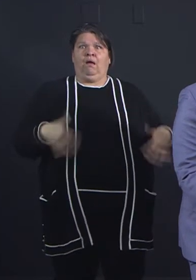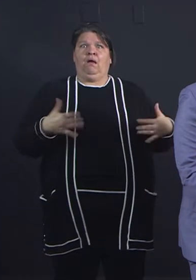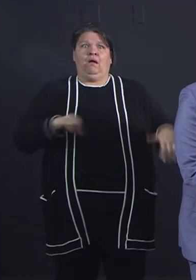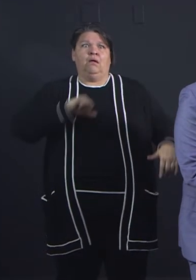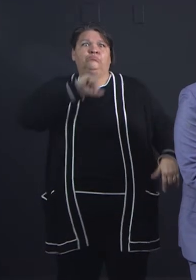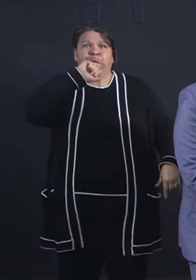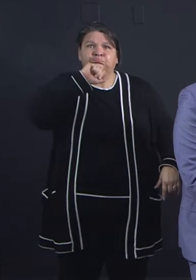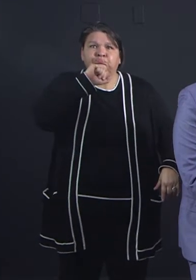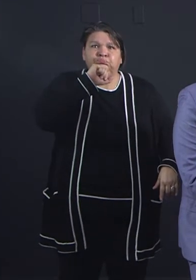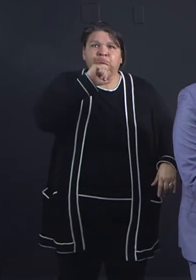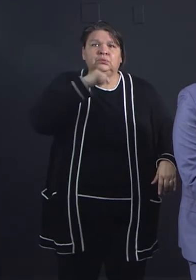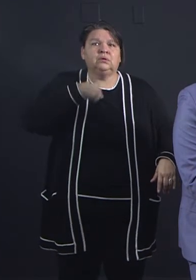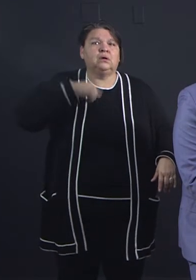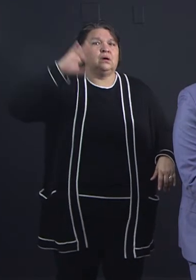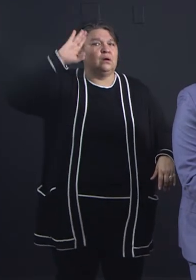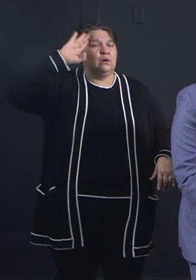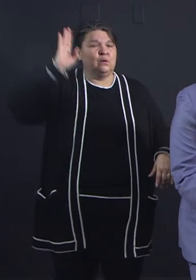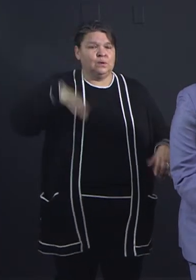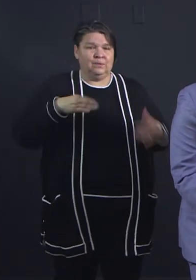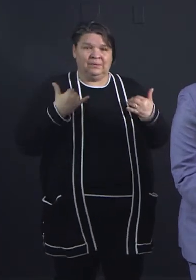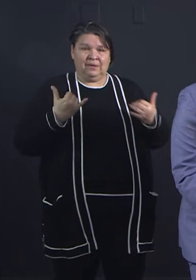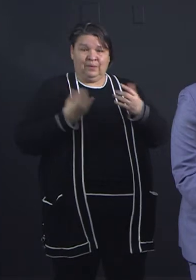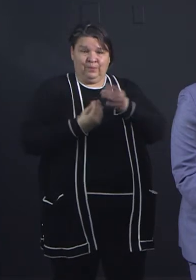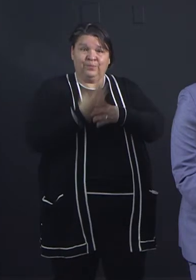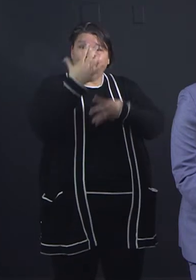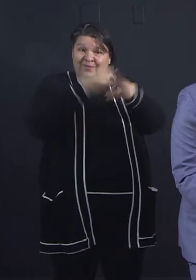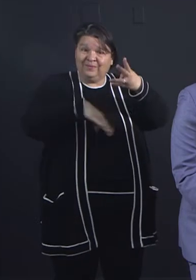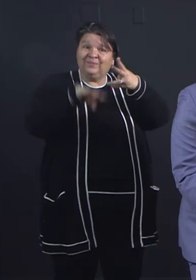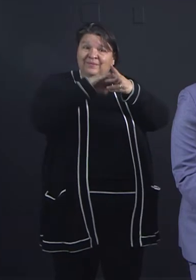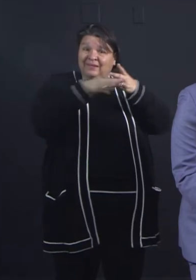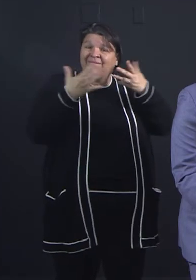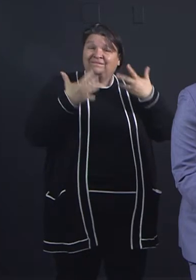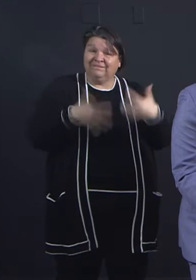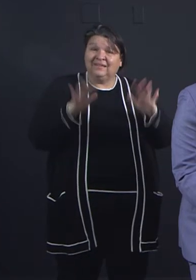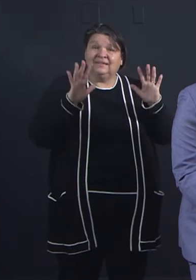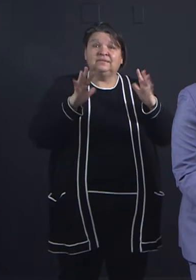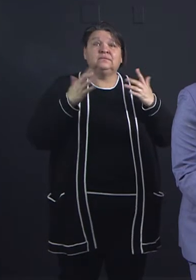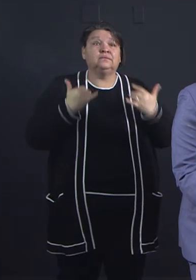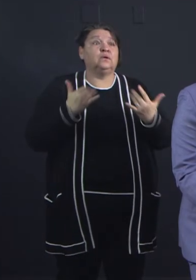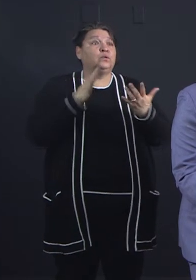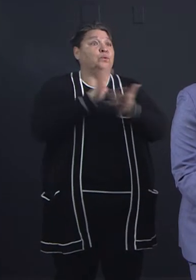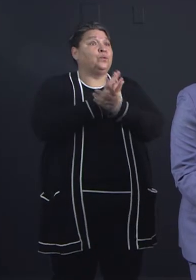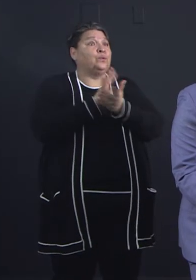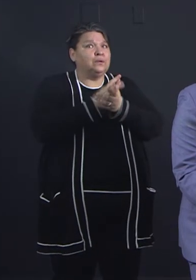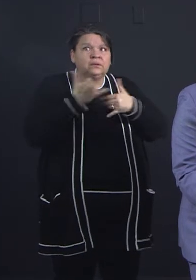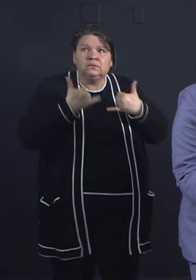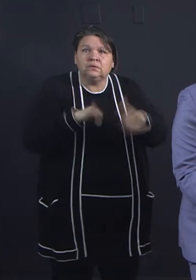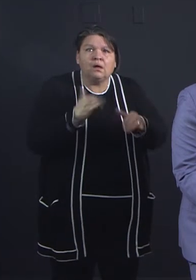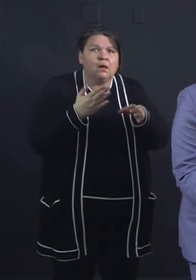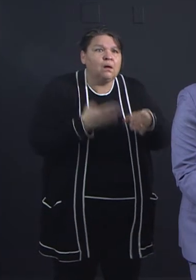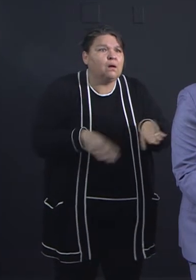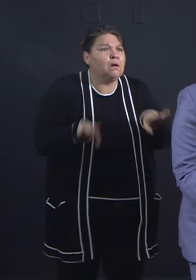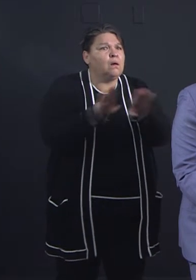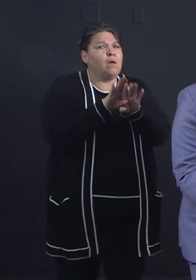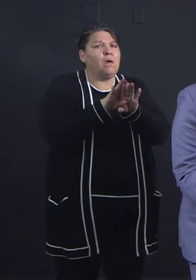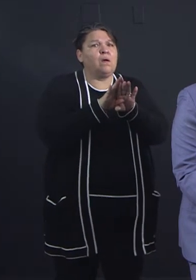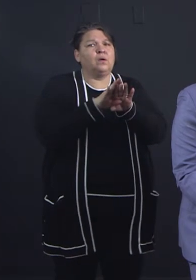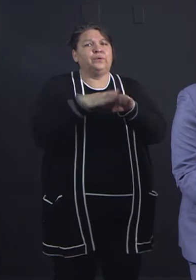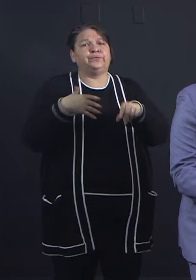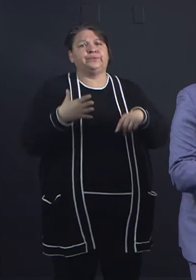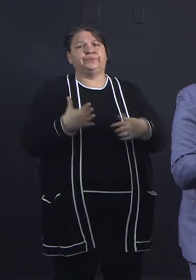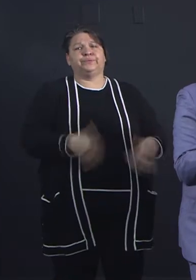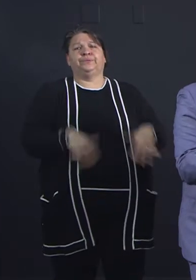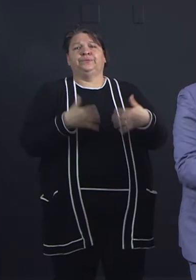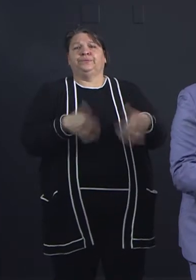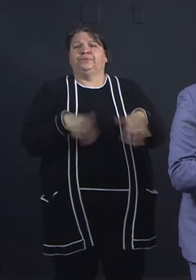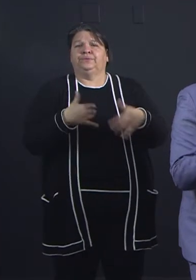the announcement was made that we would continue our school closures. Our staff put together instructional resources for engagement